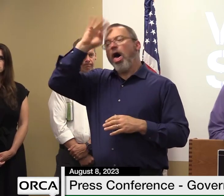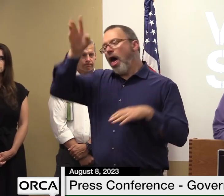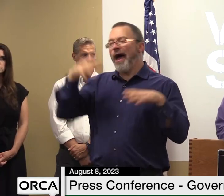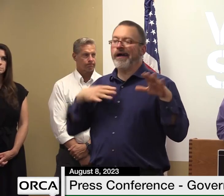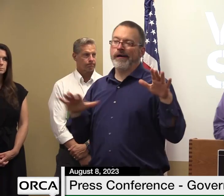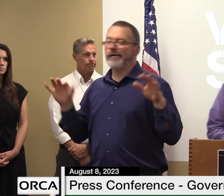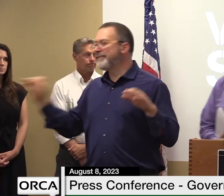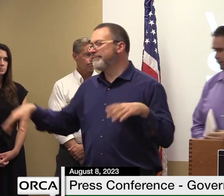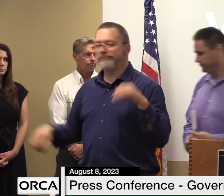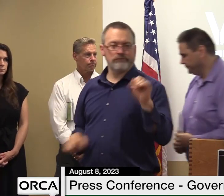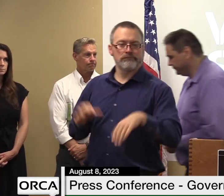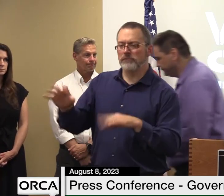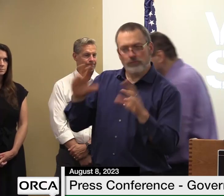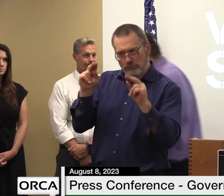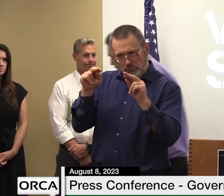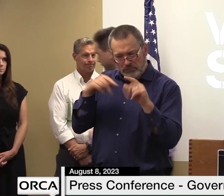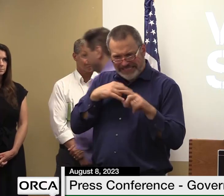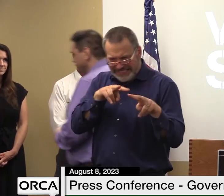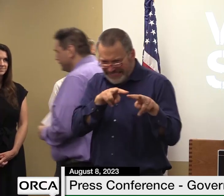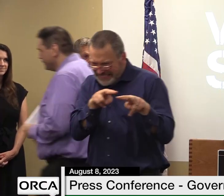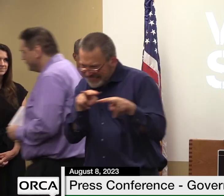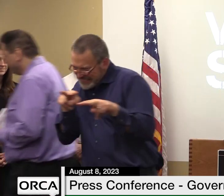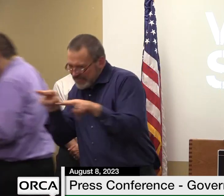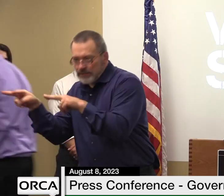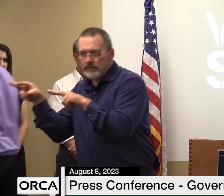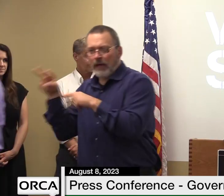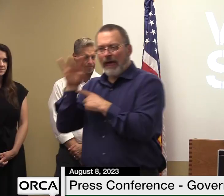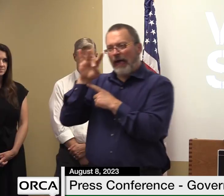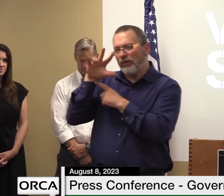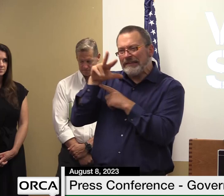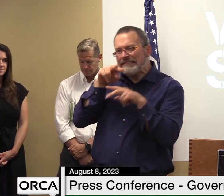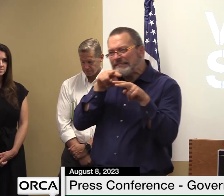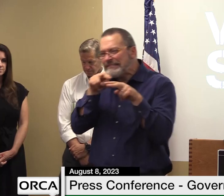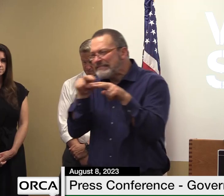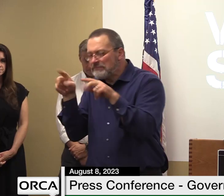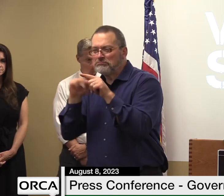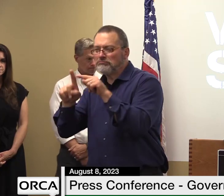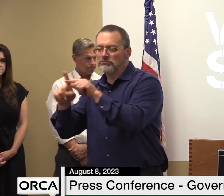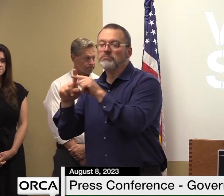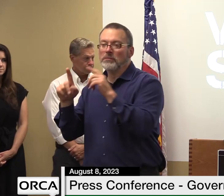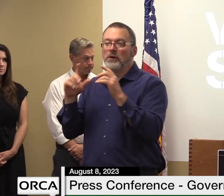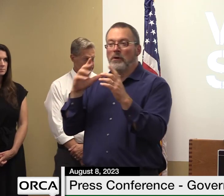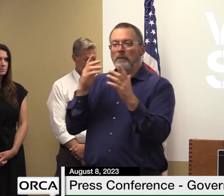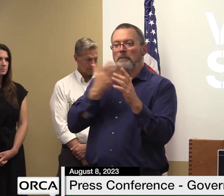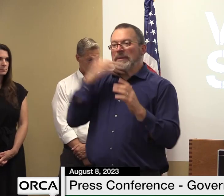i'm going to go to the phones i think we've got two on the line we'll start with uh keith throughout and harold